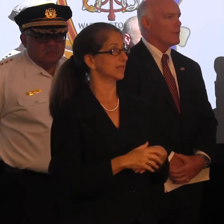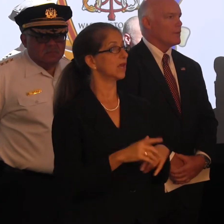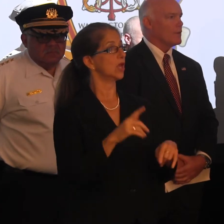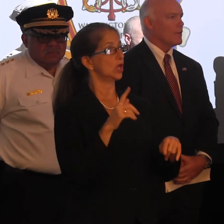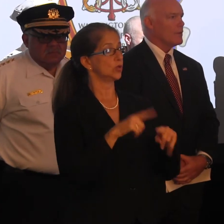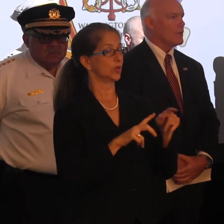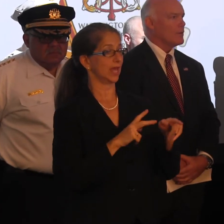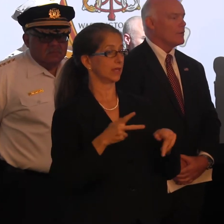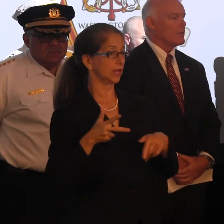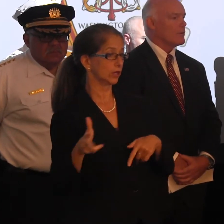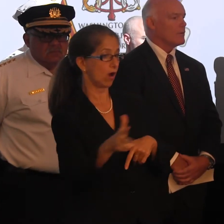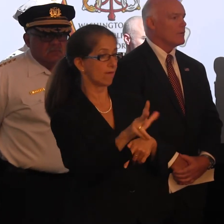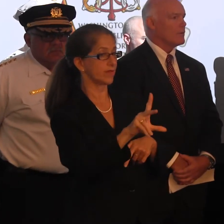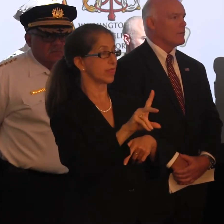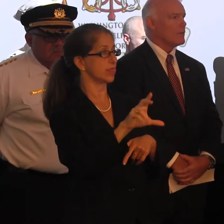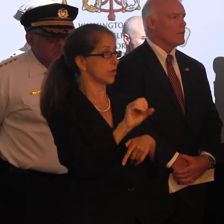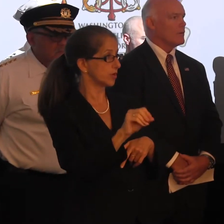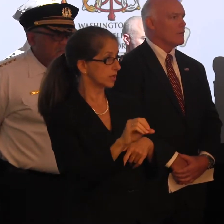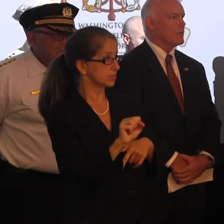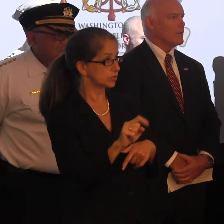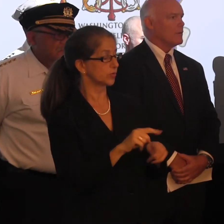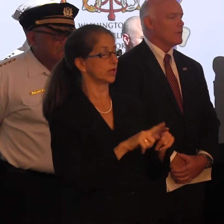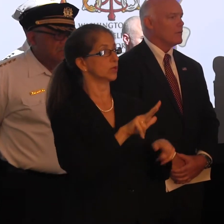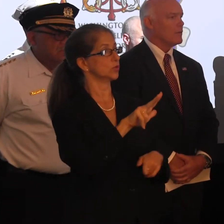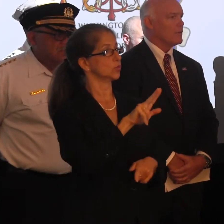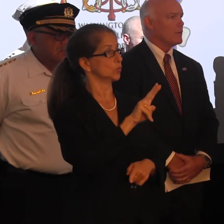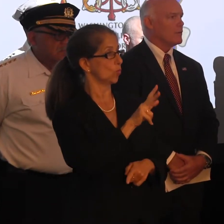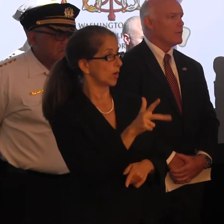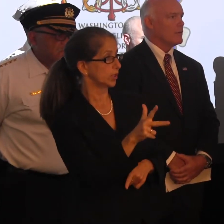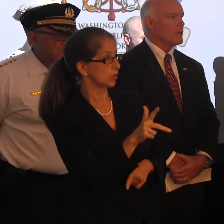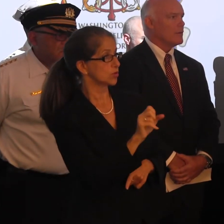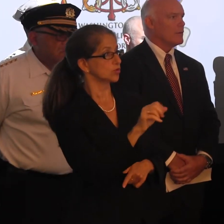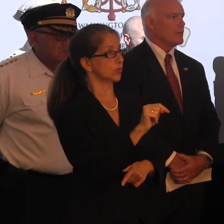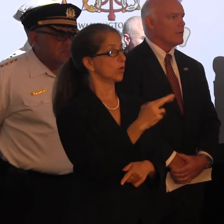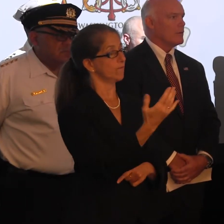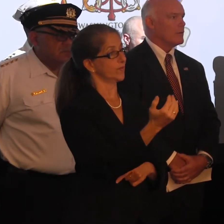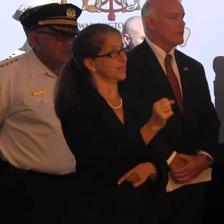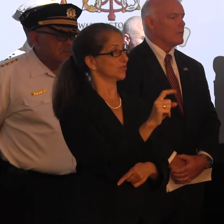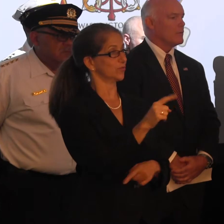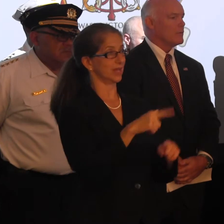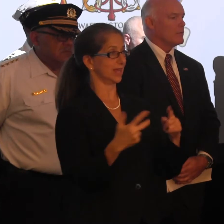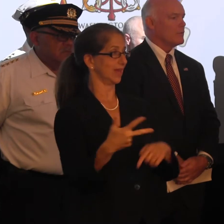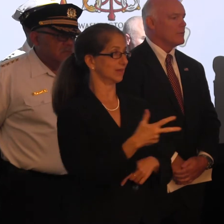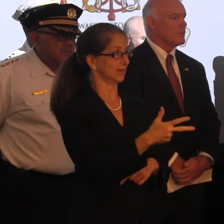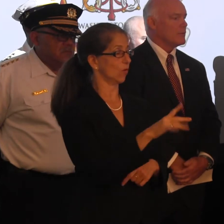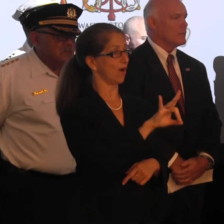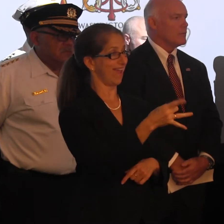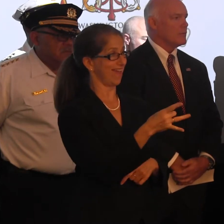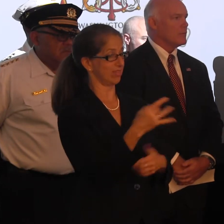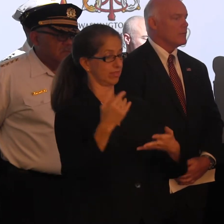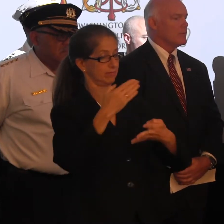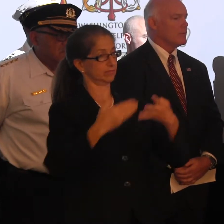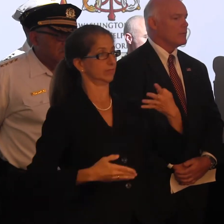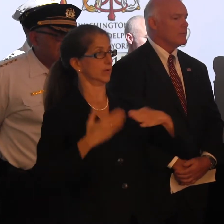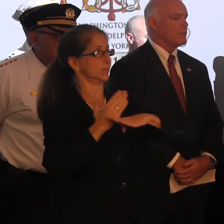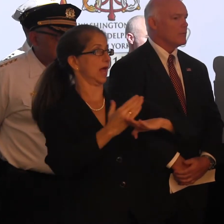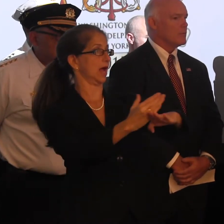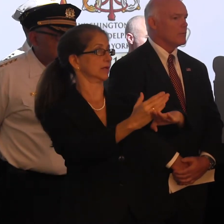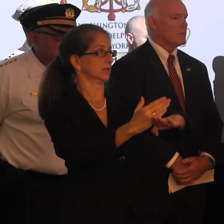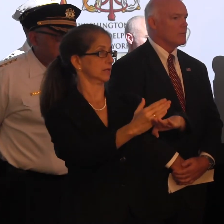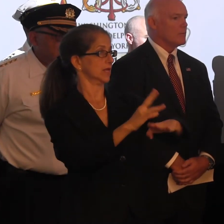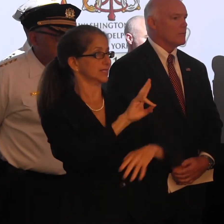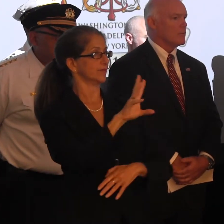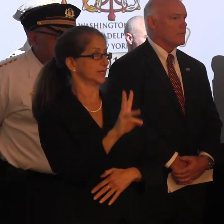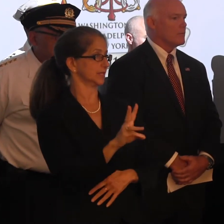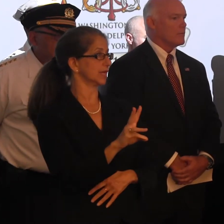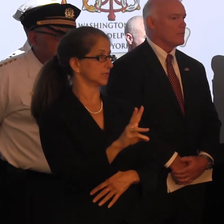off at 30th Street, if you can't get off at 23rd Street, if you can't get off at 15th Street, and you can't get off at 8th Street, Schuylkill Expressway would